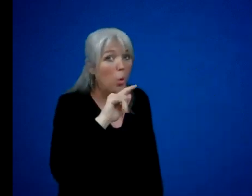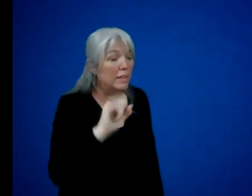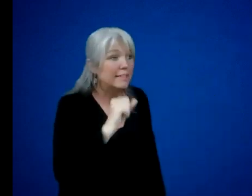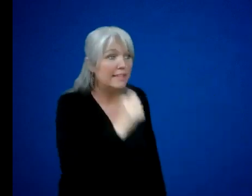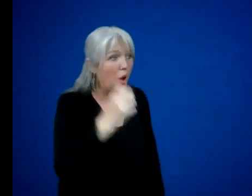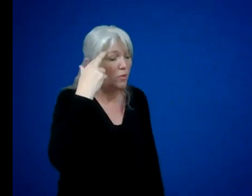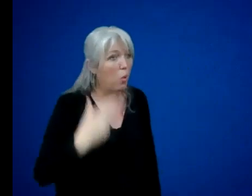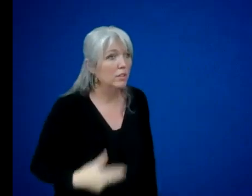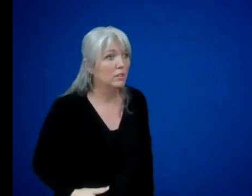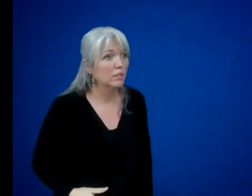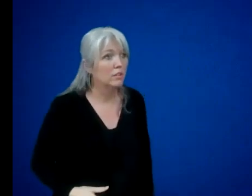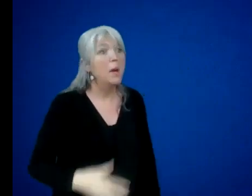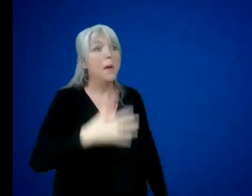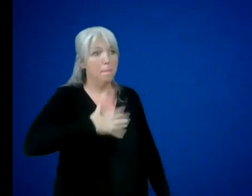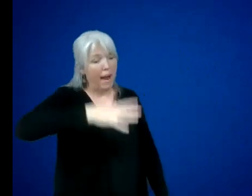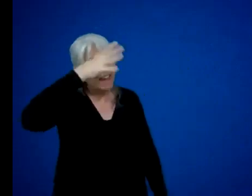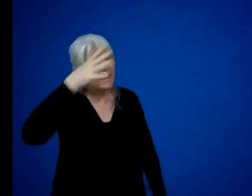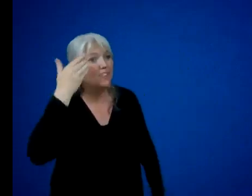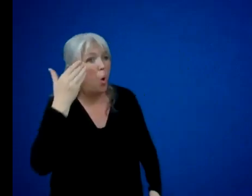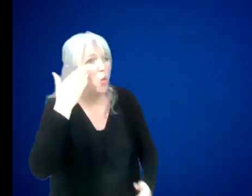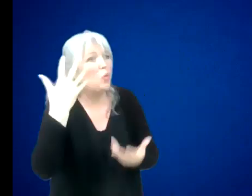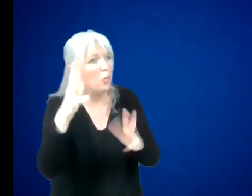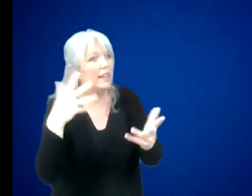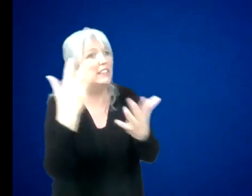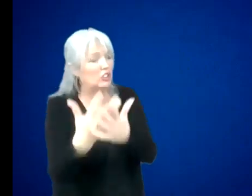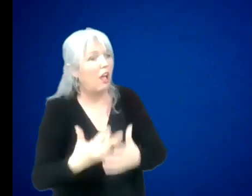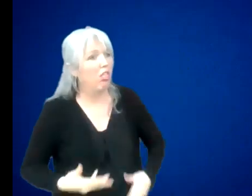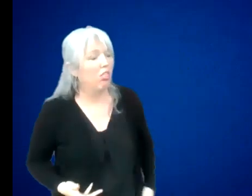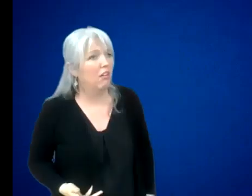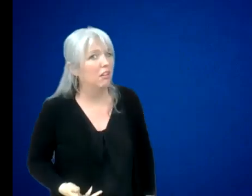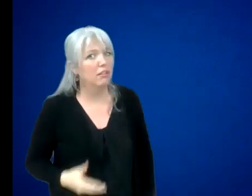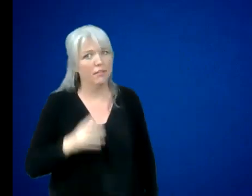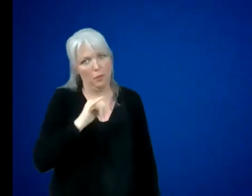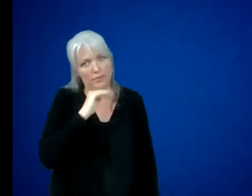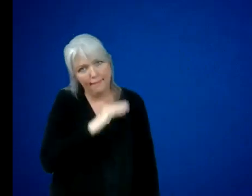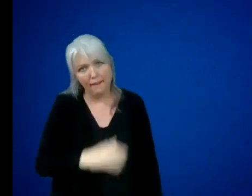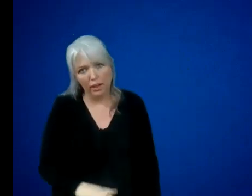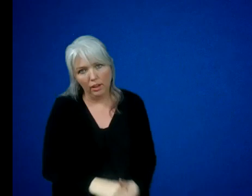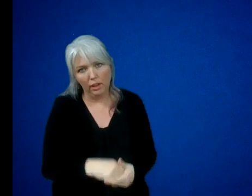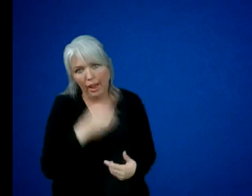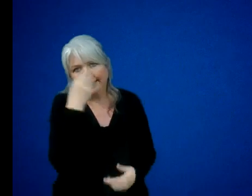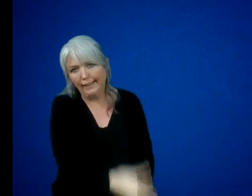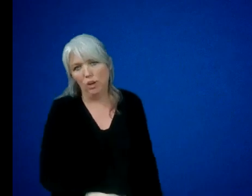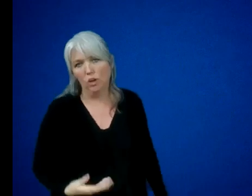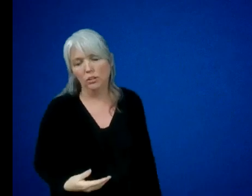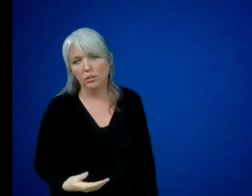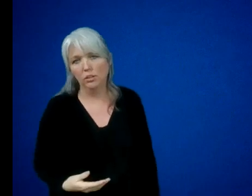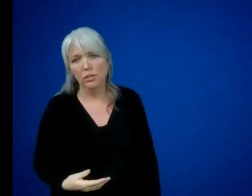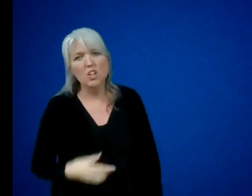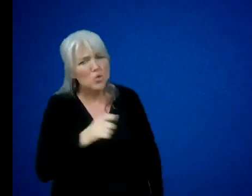said. And my daddy knows that he was in jail. Well, that was a lie, but I didn't care. And you can go ahead and